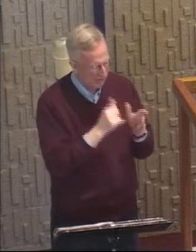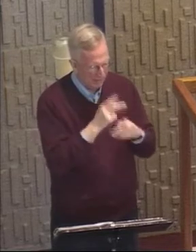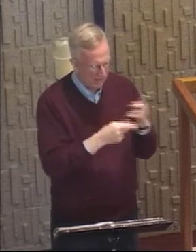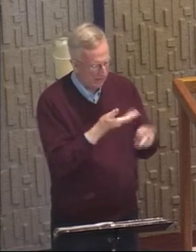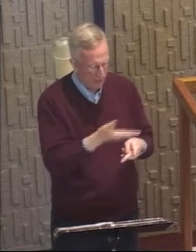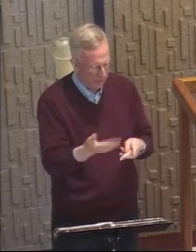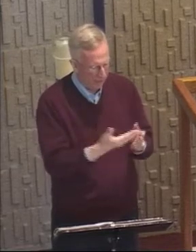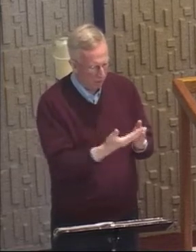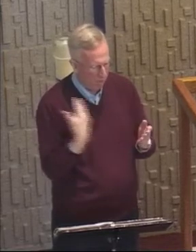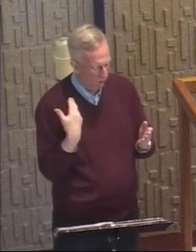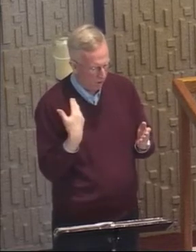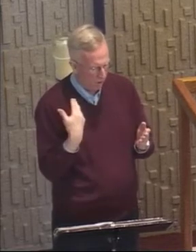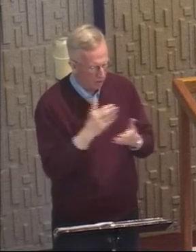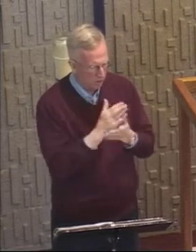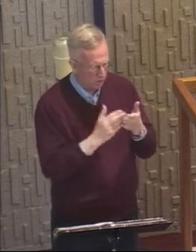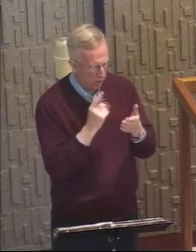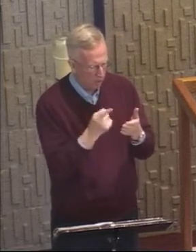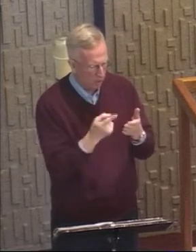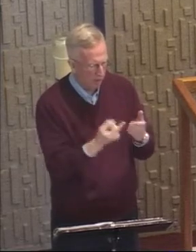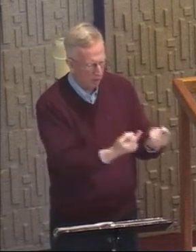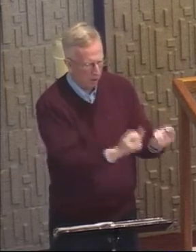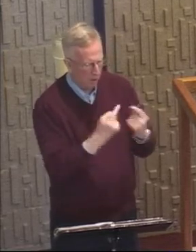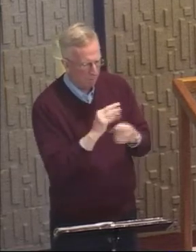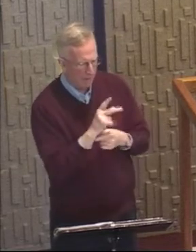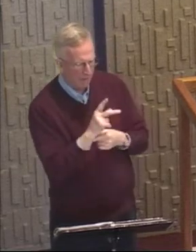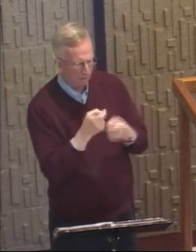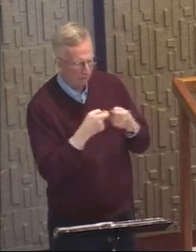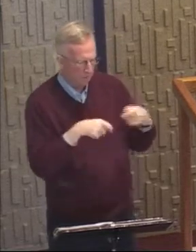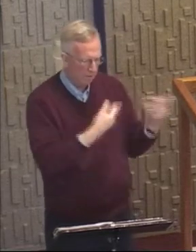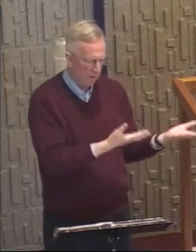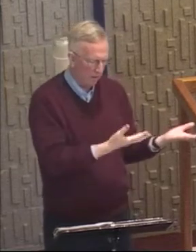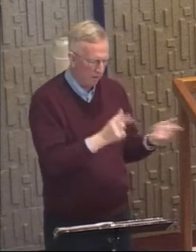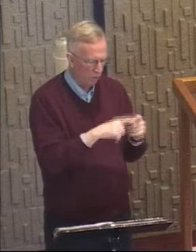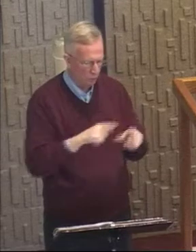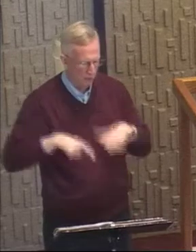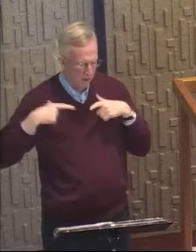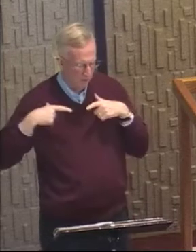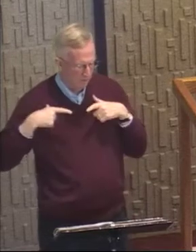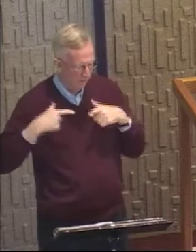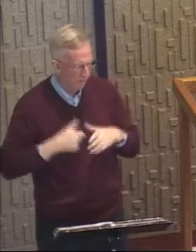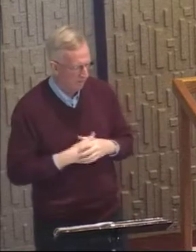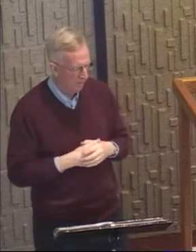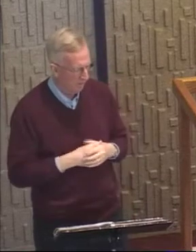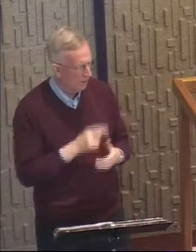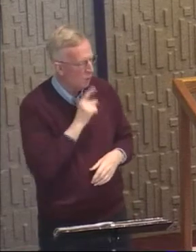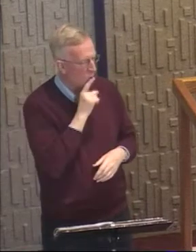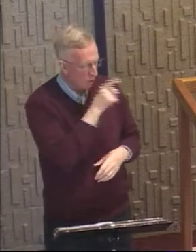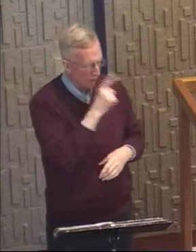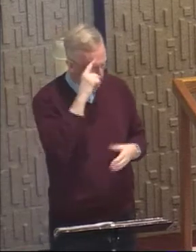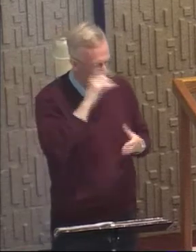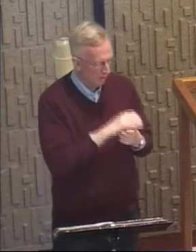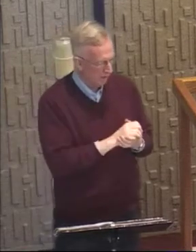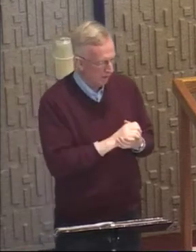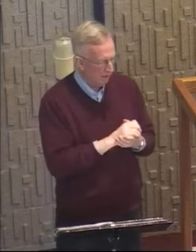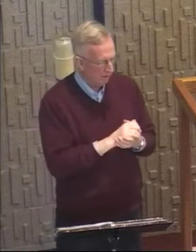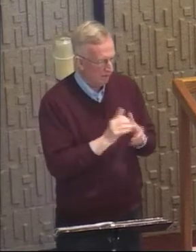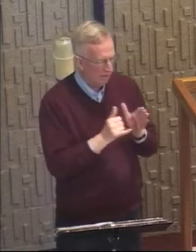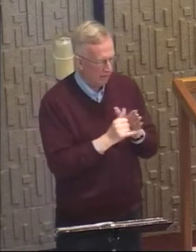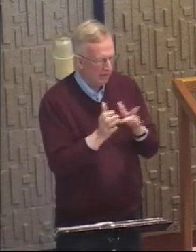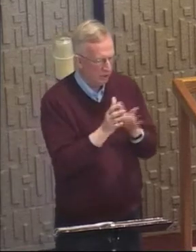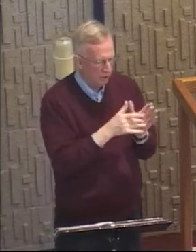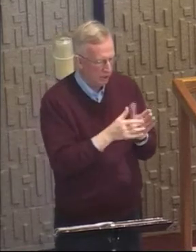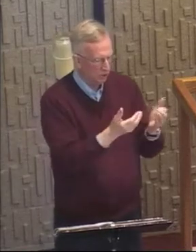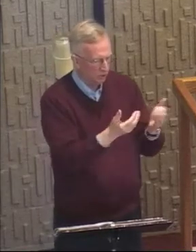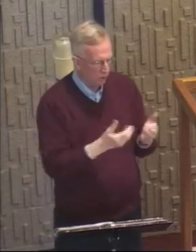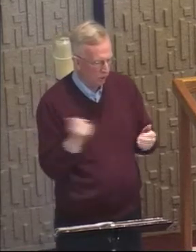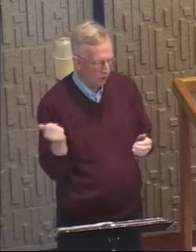Someone coming back to life. And I really believe that Jesus wants